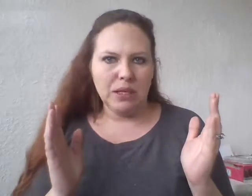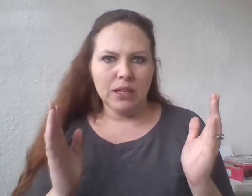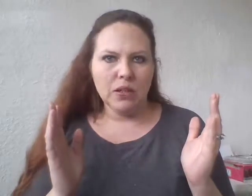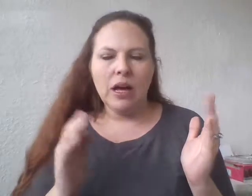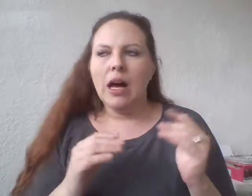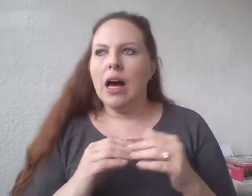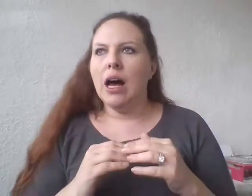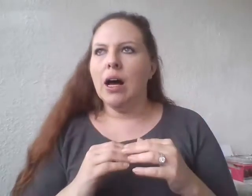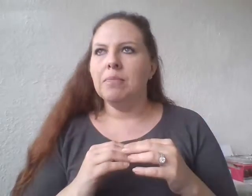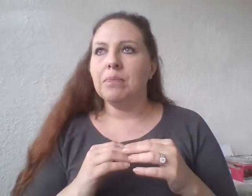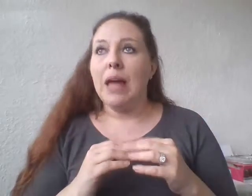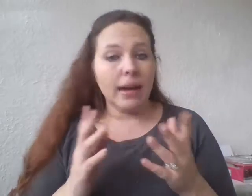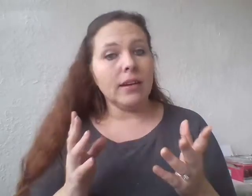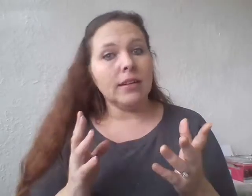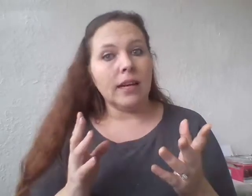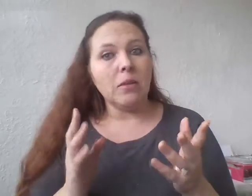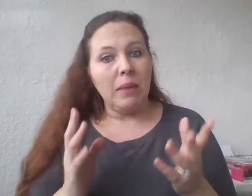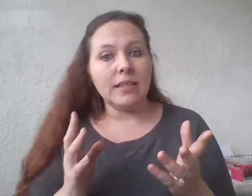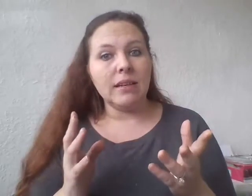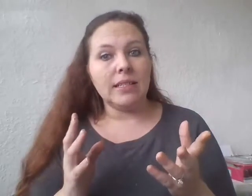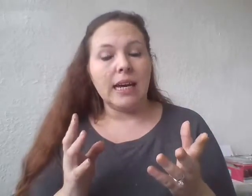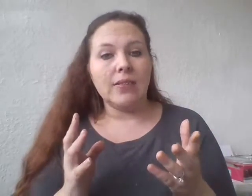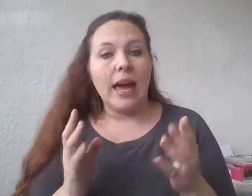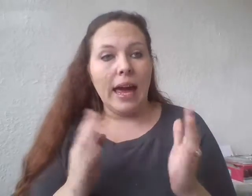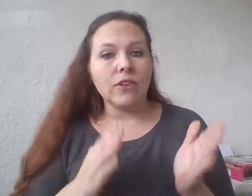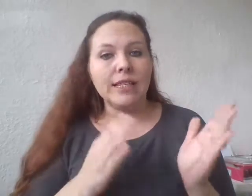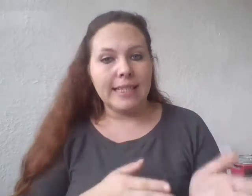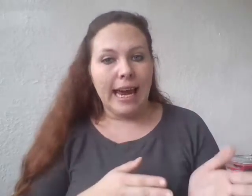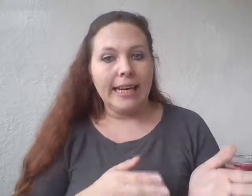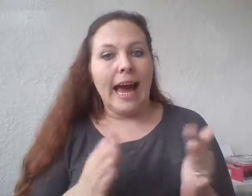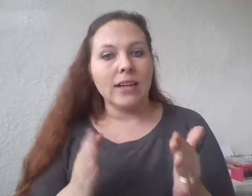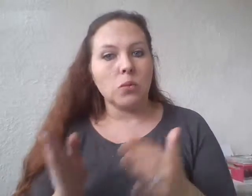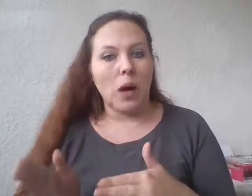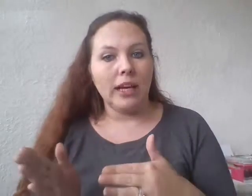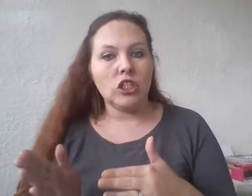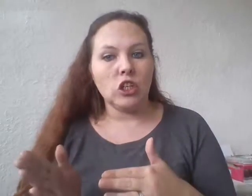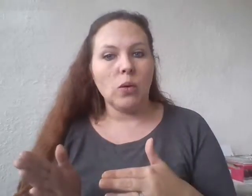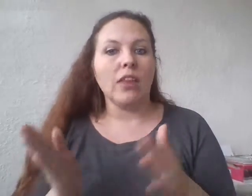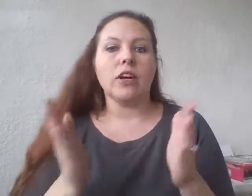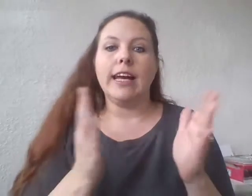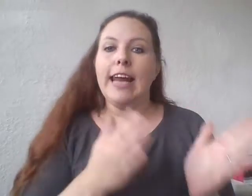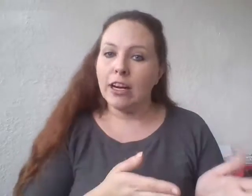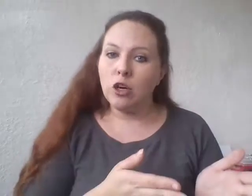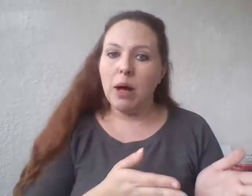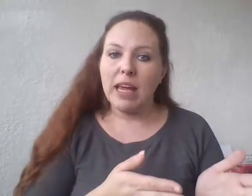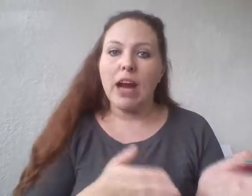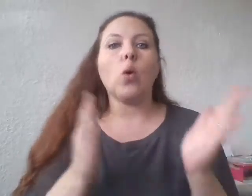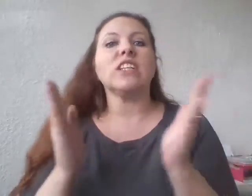bill, added an addendum that basically stated that every state has the right to either enact Obamacare or